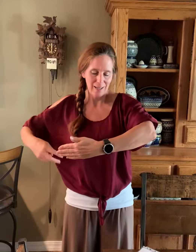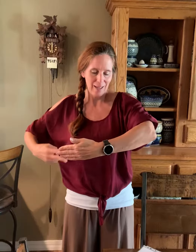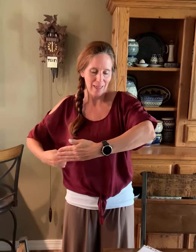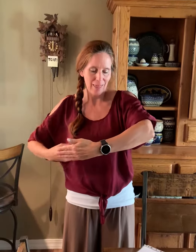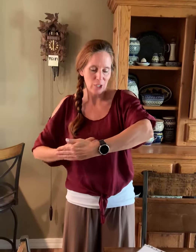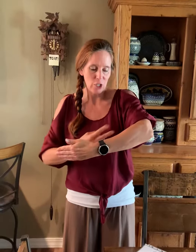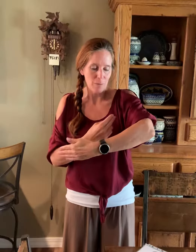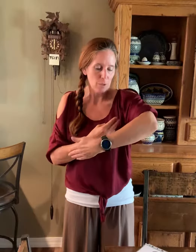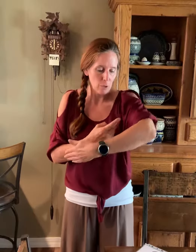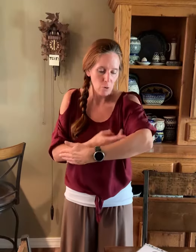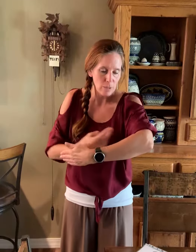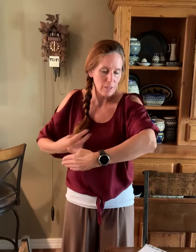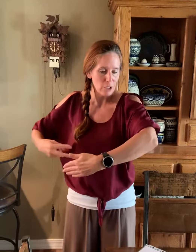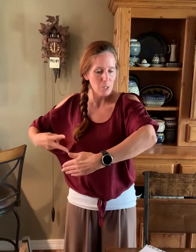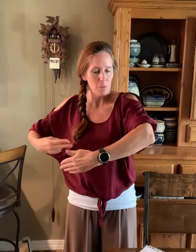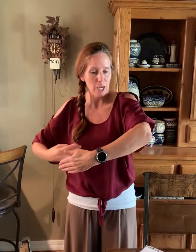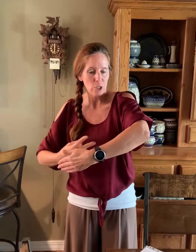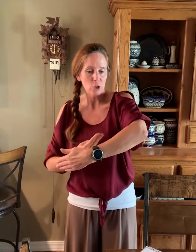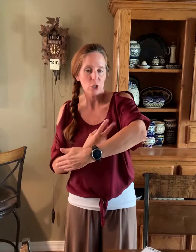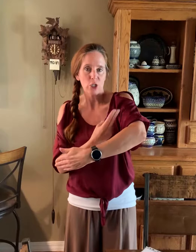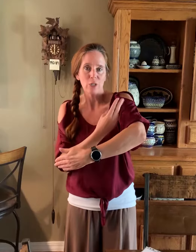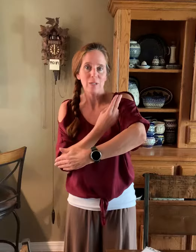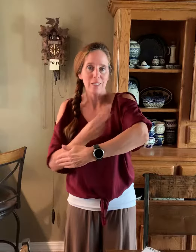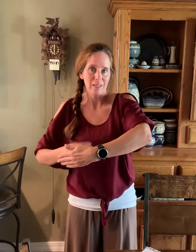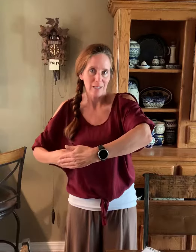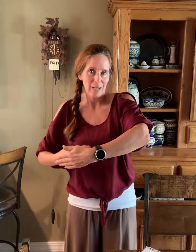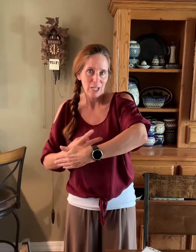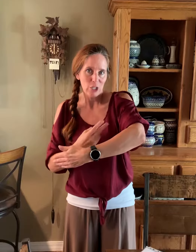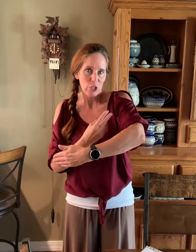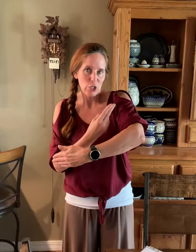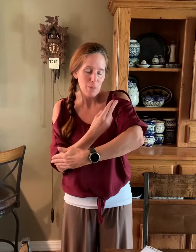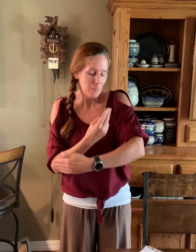the sheep. So you're holding the sheep and you're shearing. Sheep.